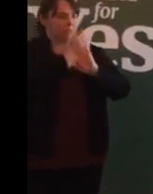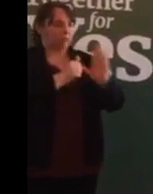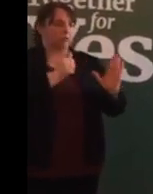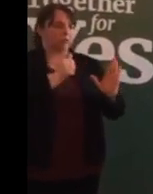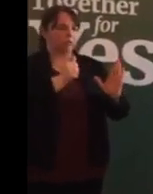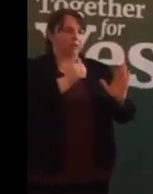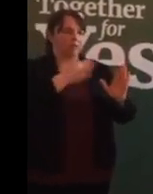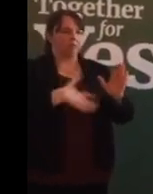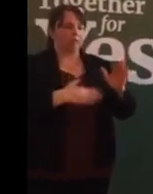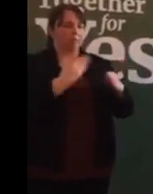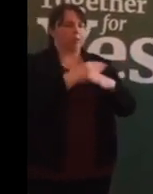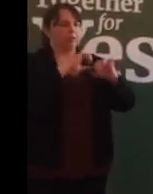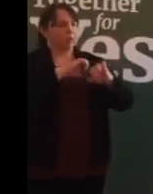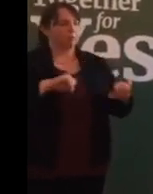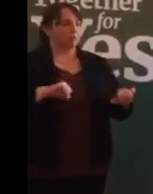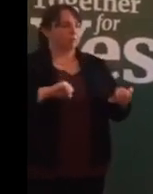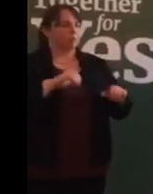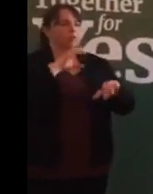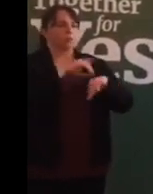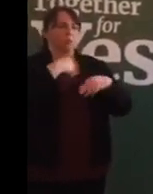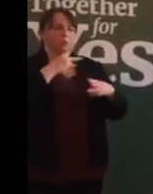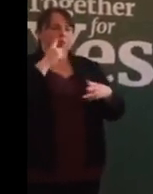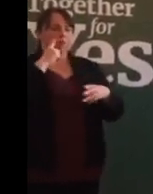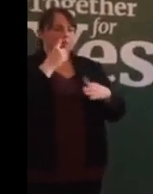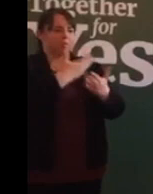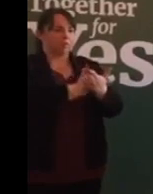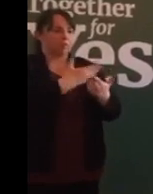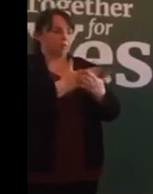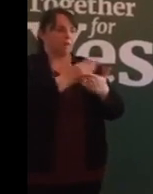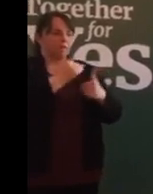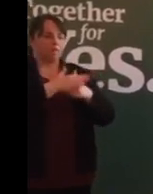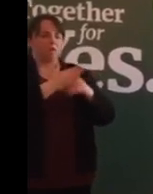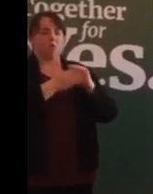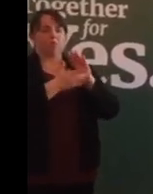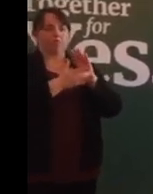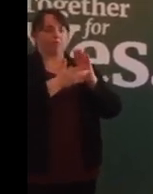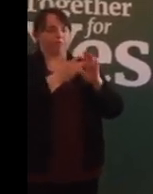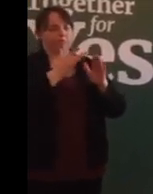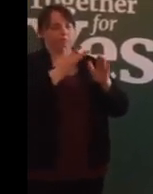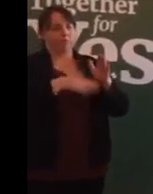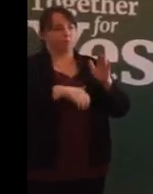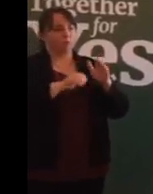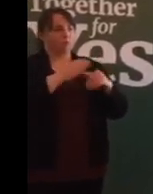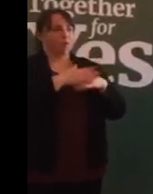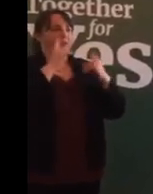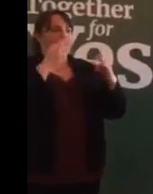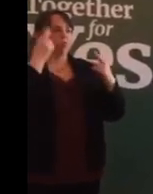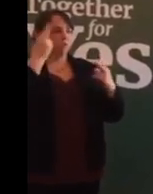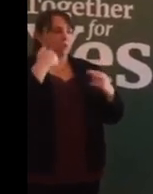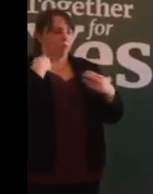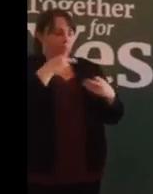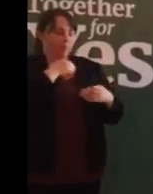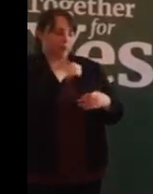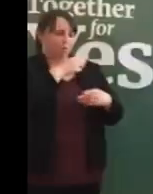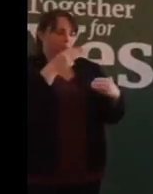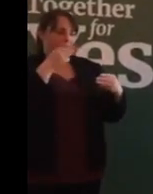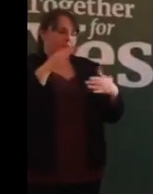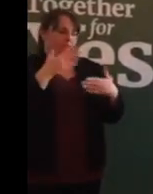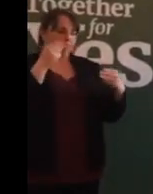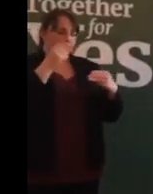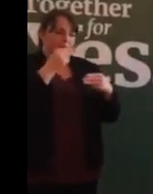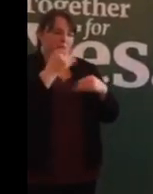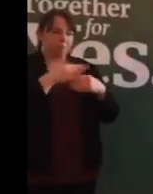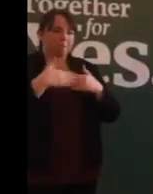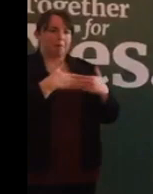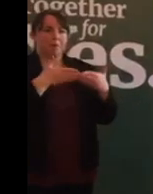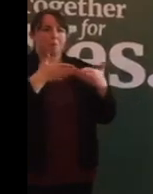As doctors, want to see that legislation for termination of pregnancy for health reasons will provide protection for babies born from the